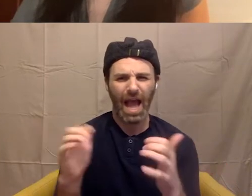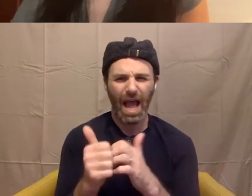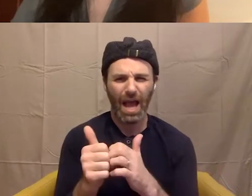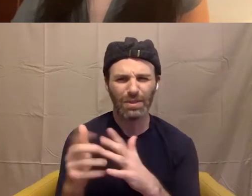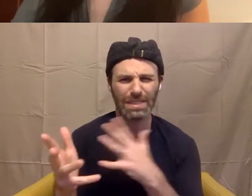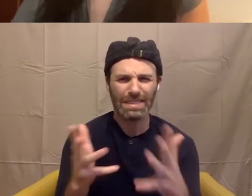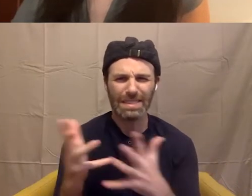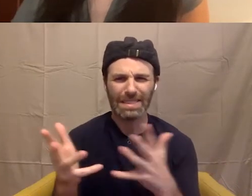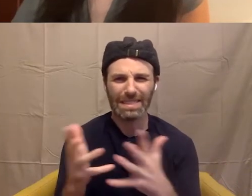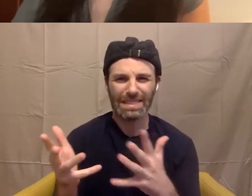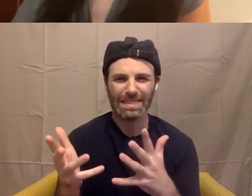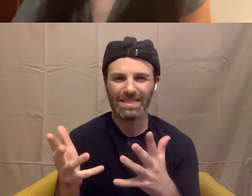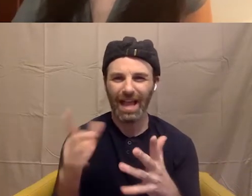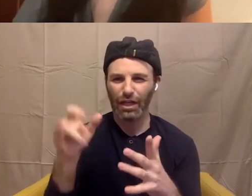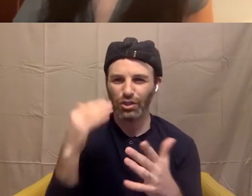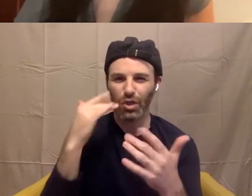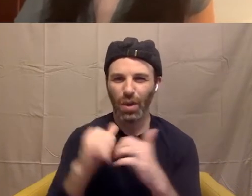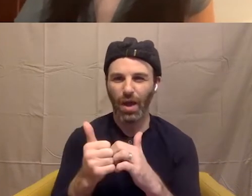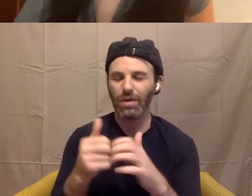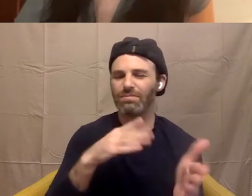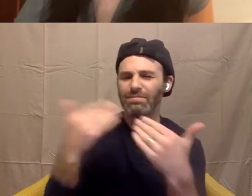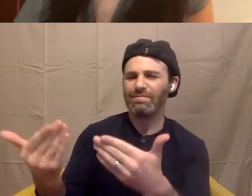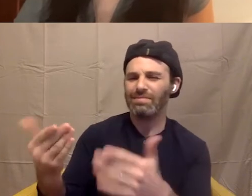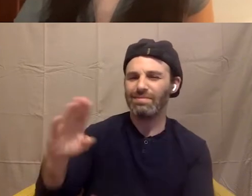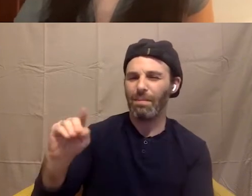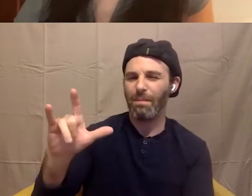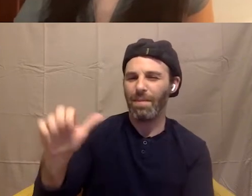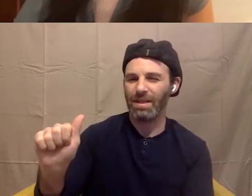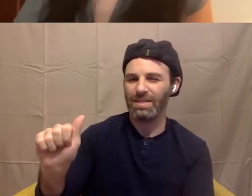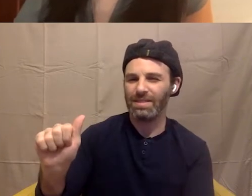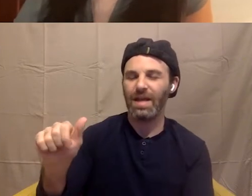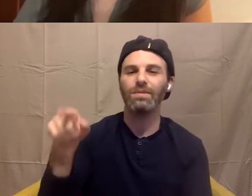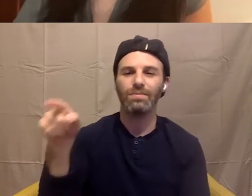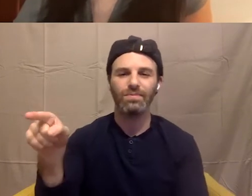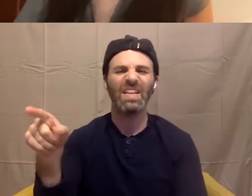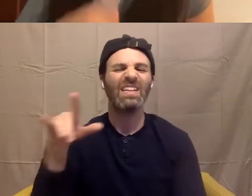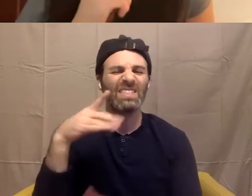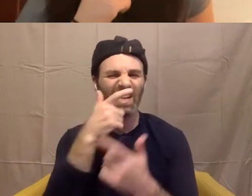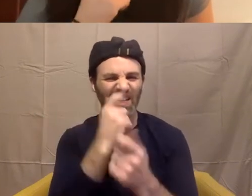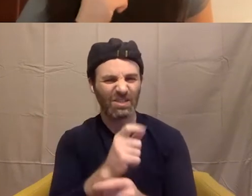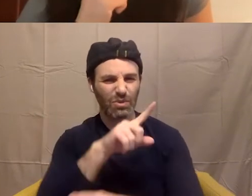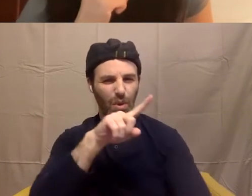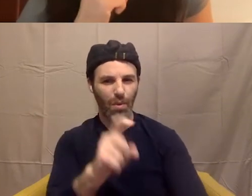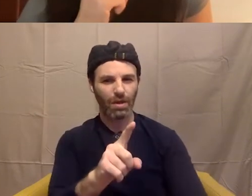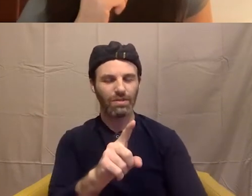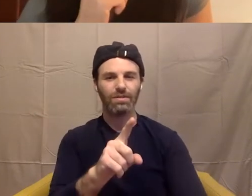Yeah, me. So this is an interesting question because I, alongside the book,